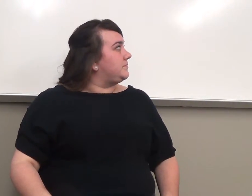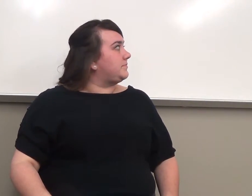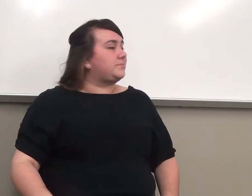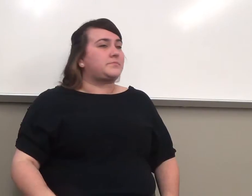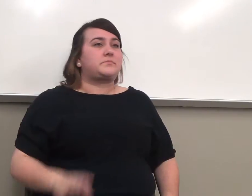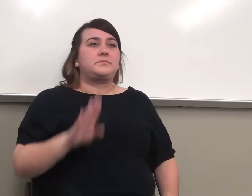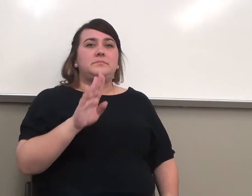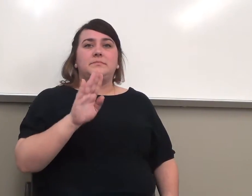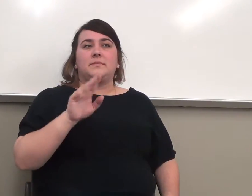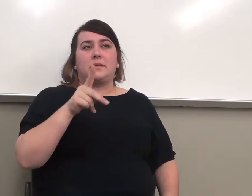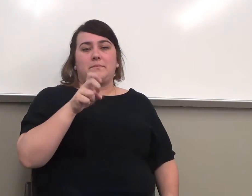They got most of it right.